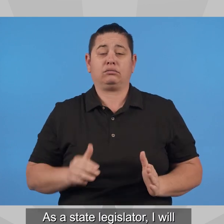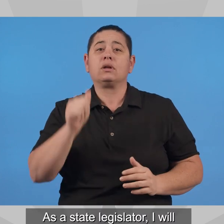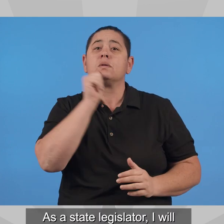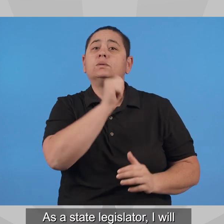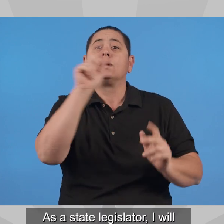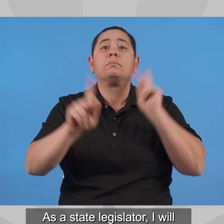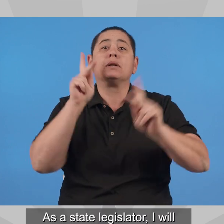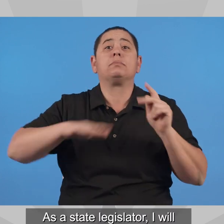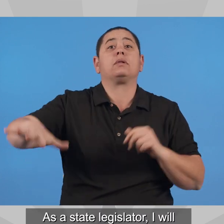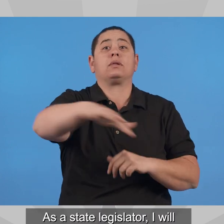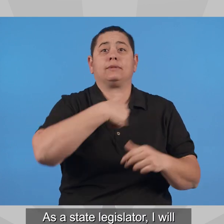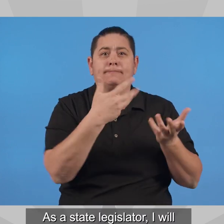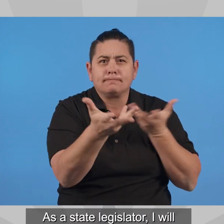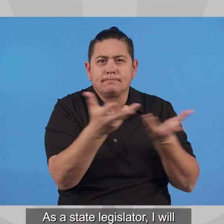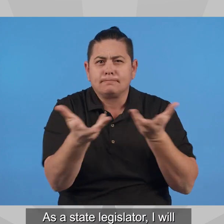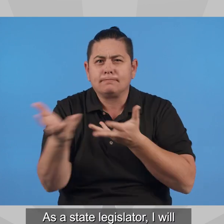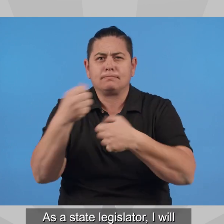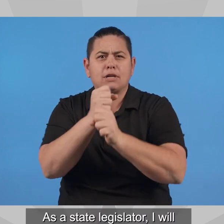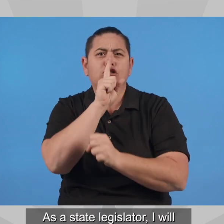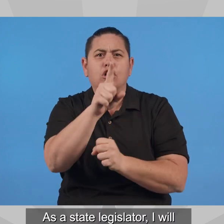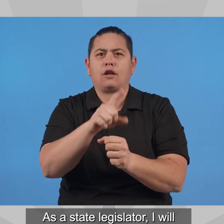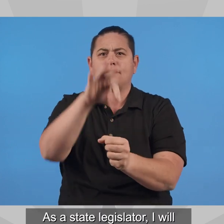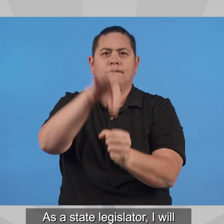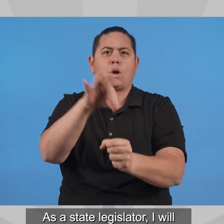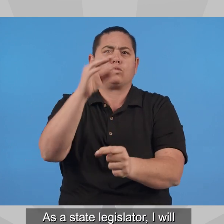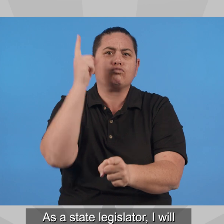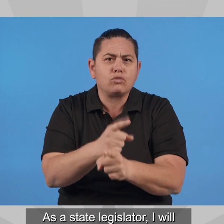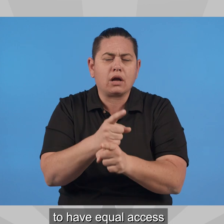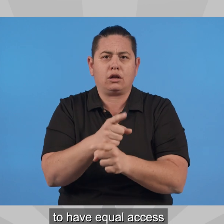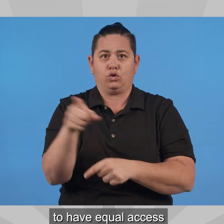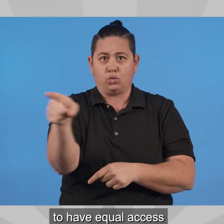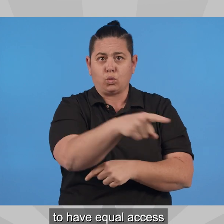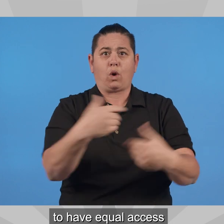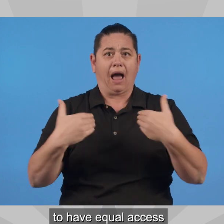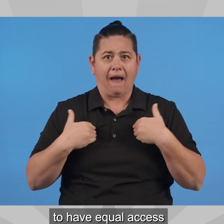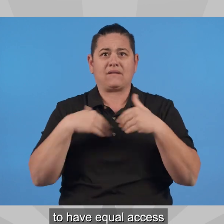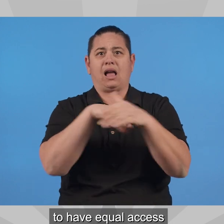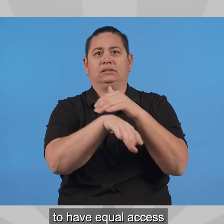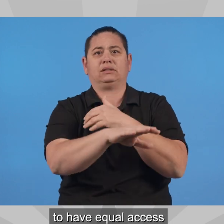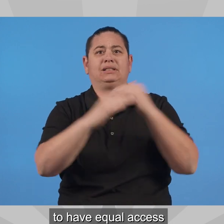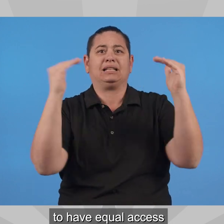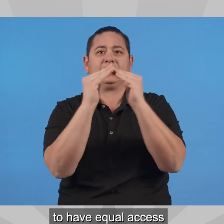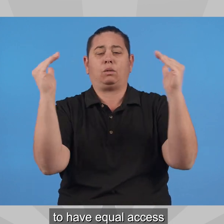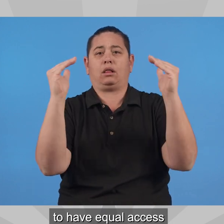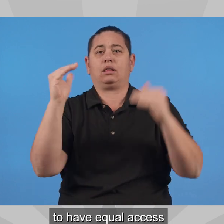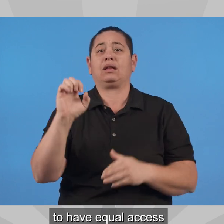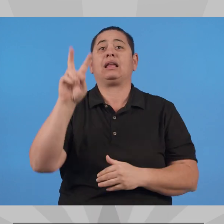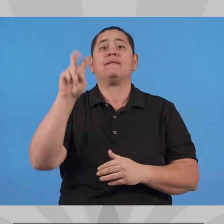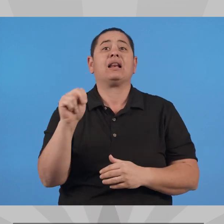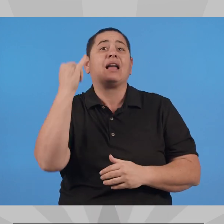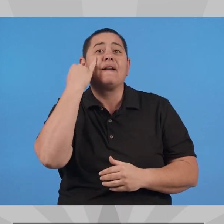As a state legislator, I will continue to work for Arizonans to have equal access to their voting power,